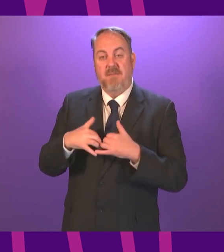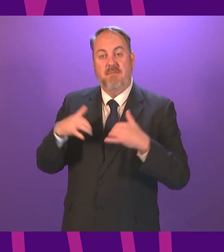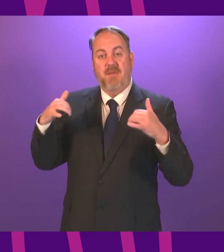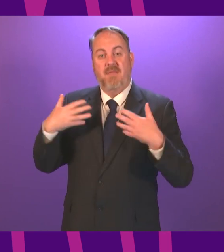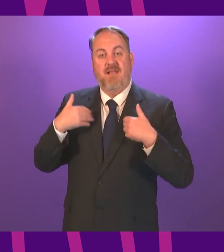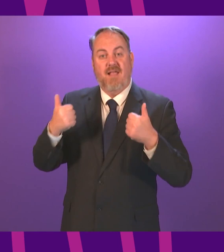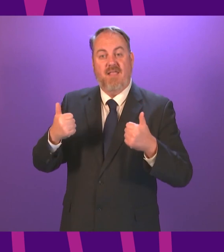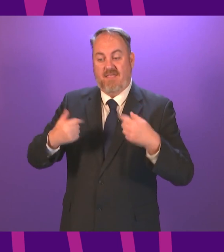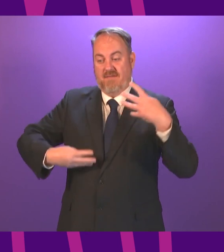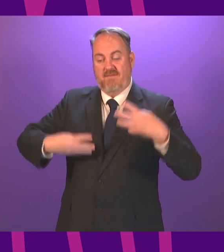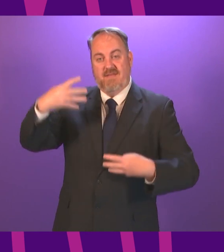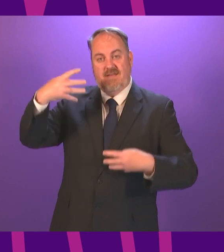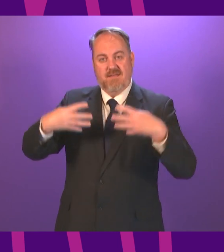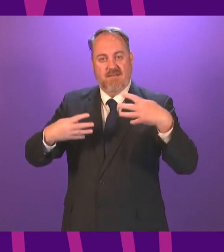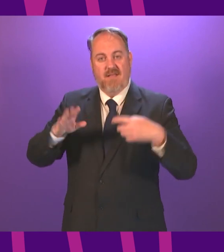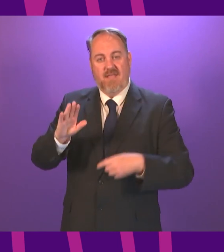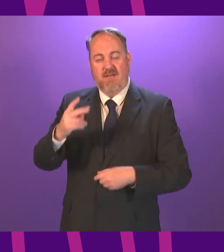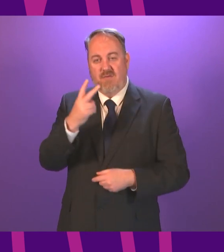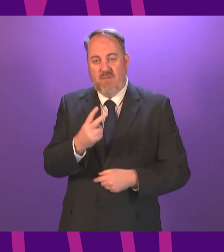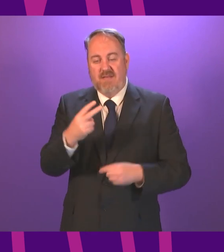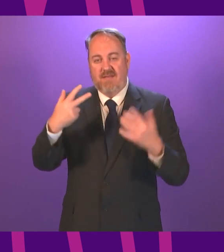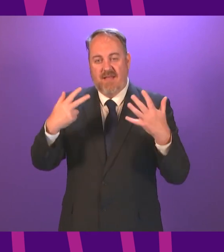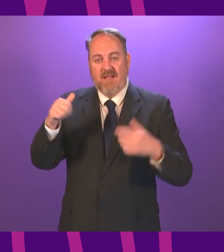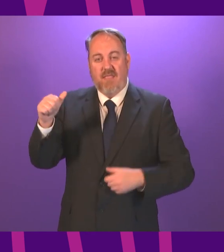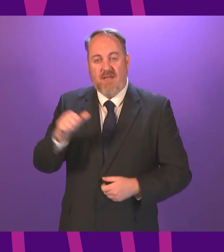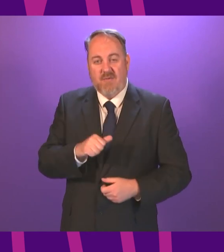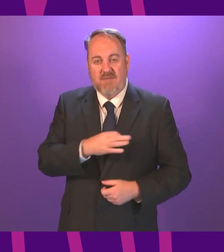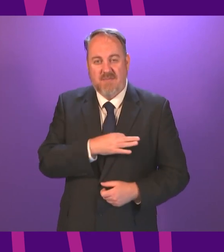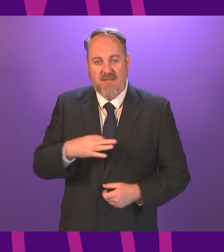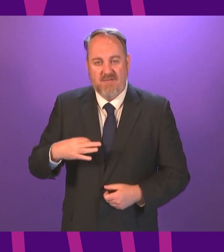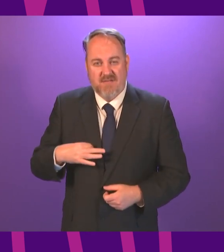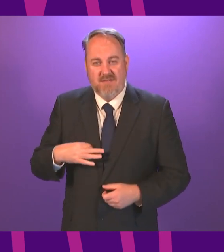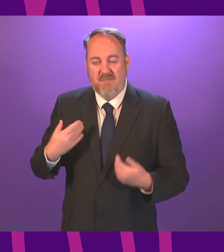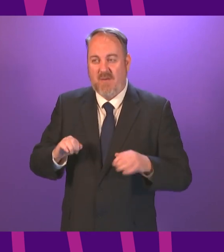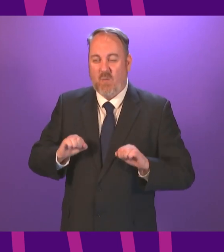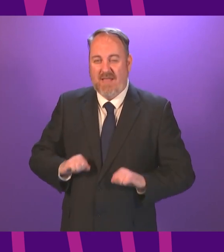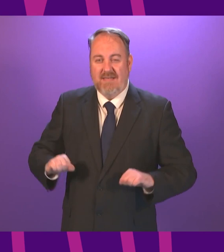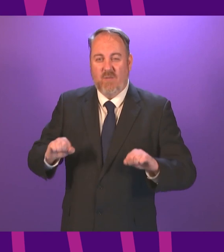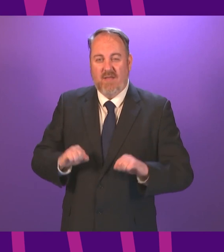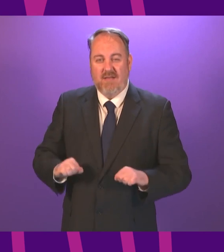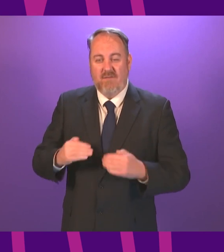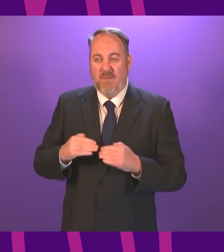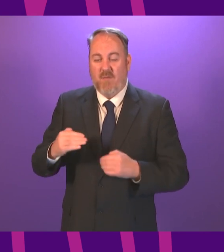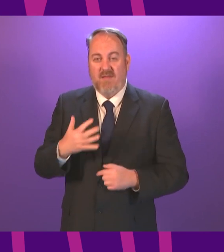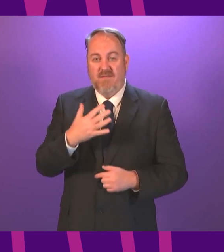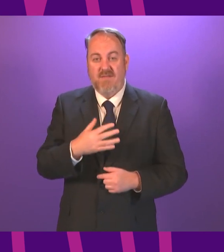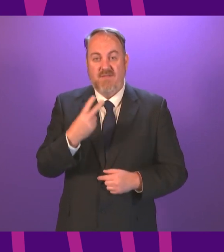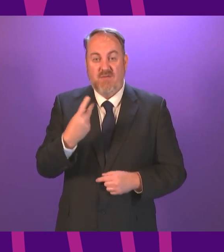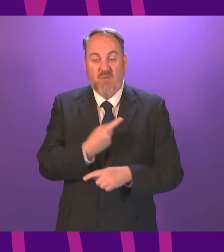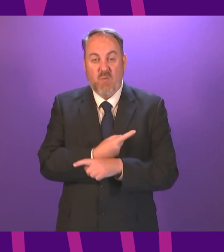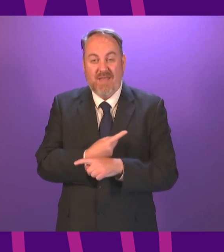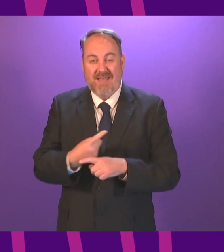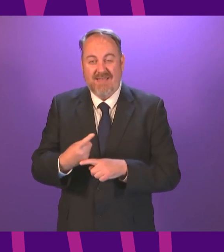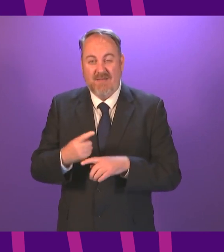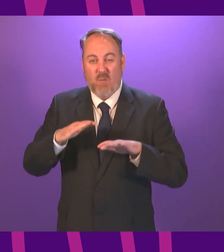statistics that around 28,000 patients have spent 52 weeks or more on NHS lists awaiting